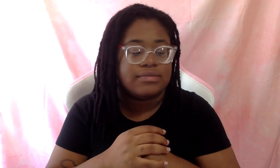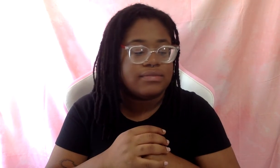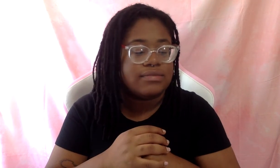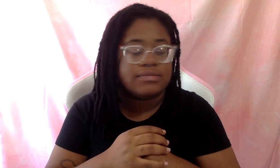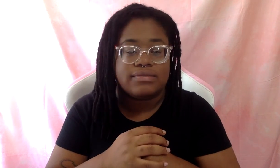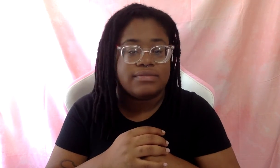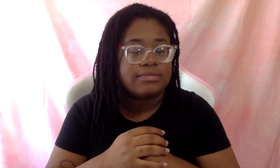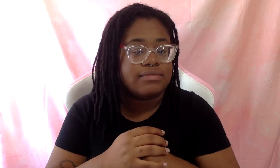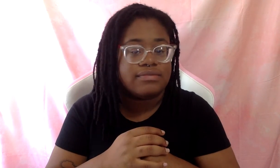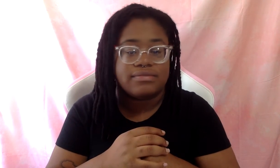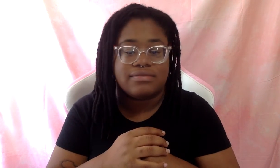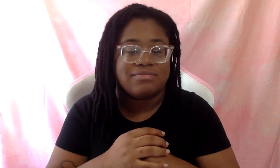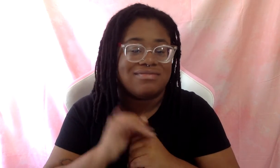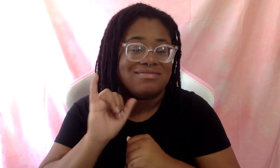on a person's mental health, for sure.